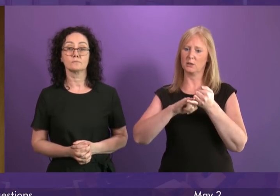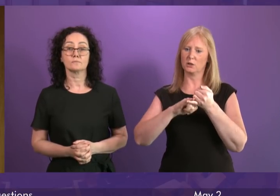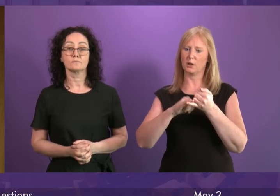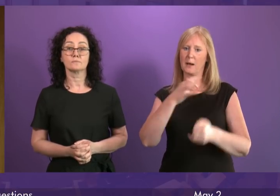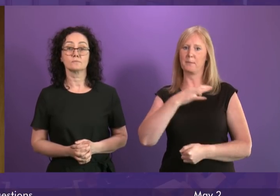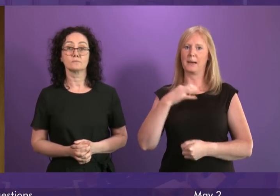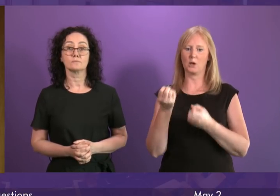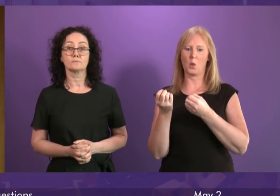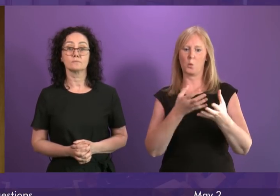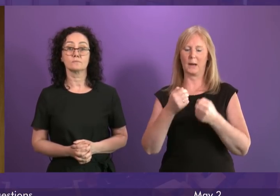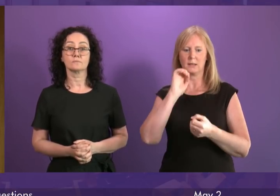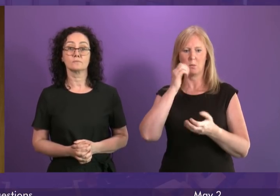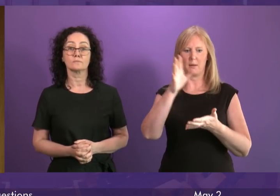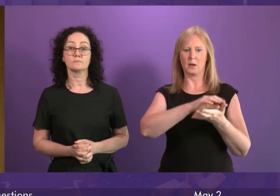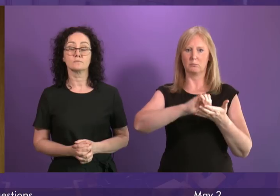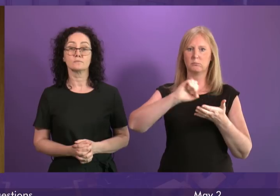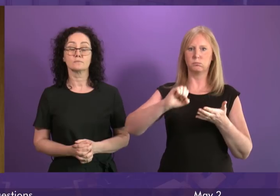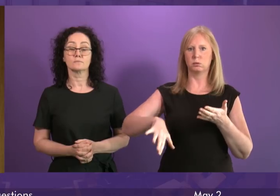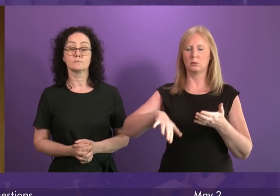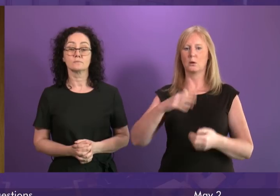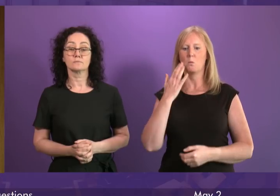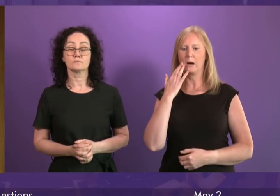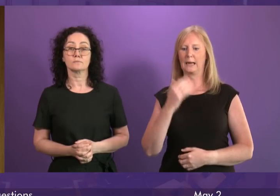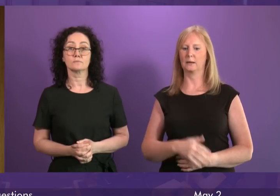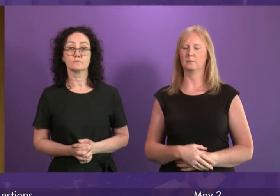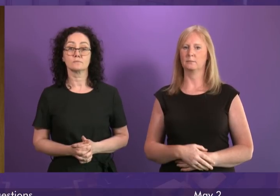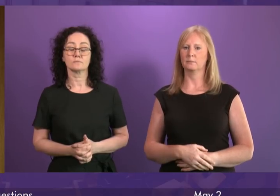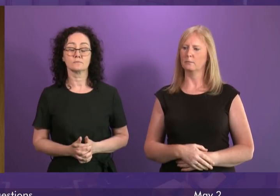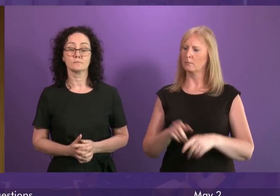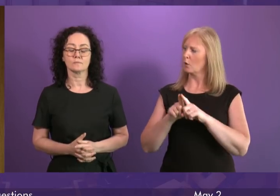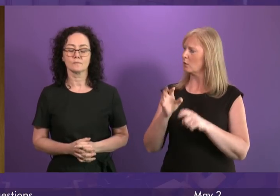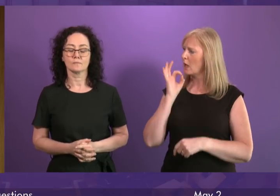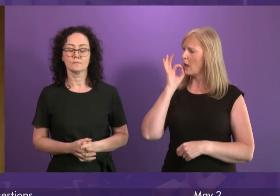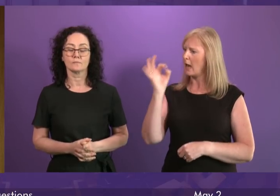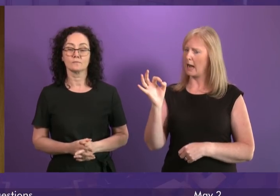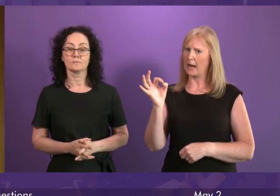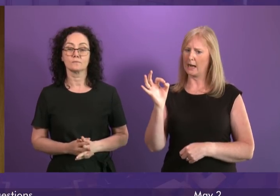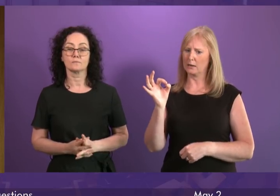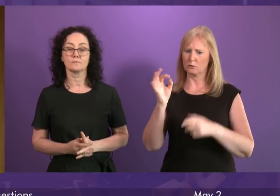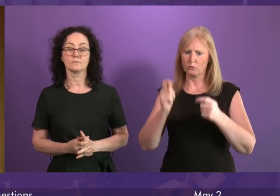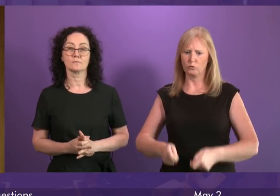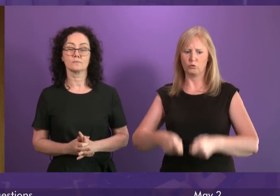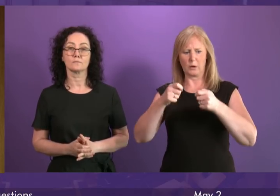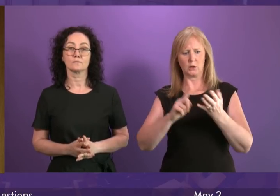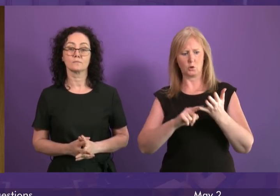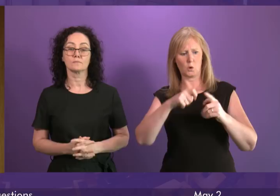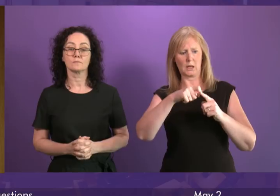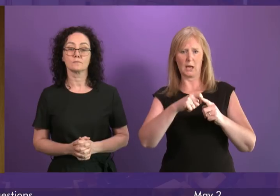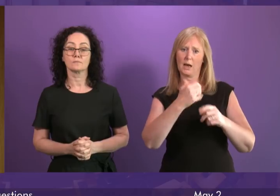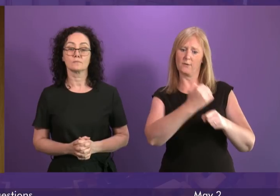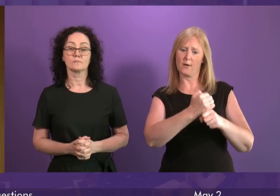the shot site will be removed? And finally, can I also ask the First Minister to raise with the UK government